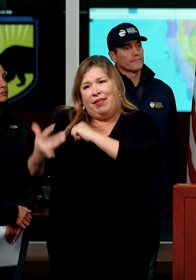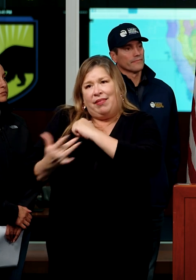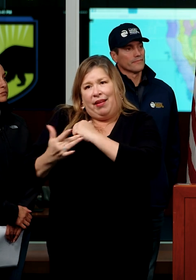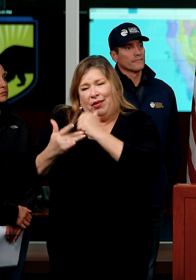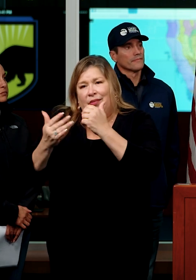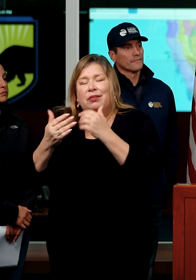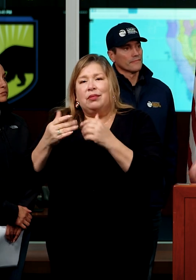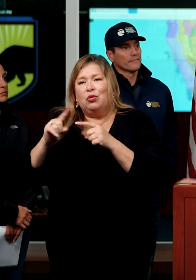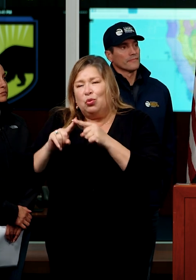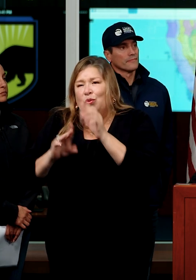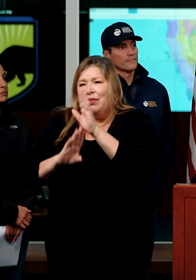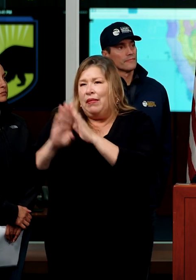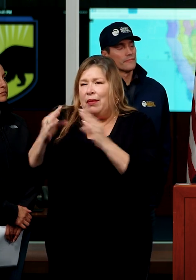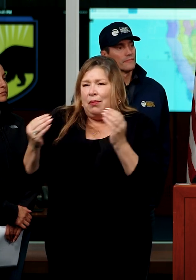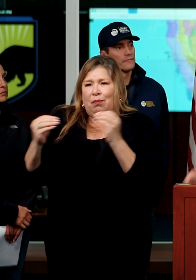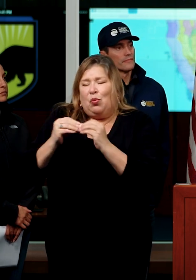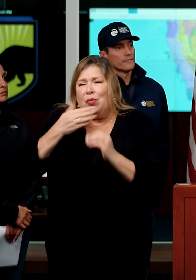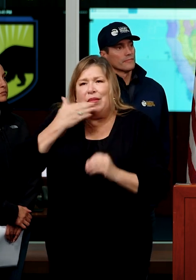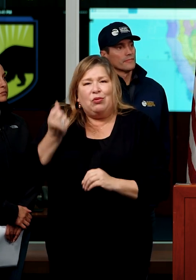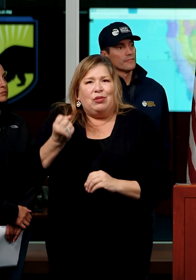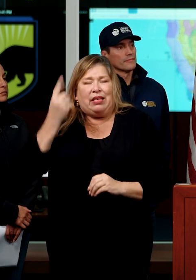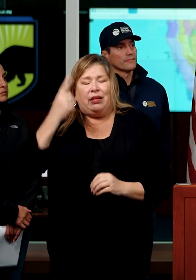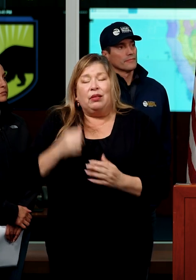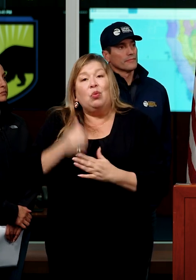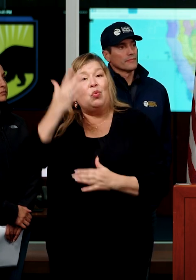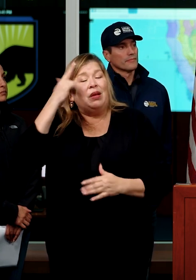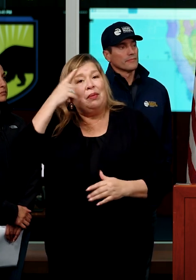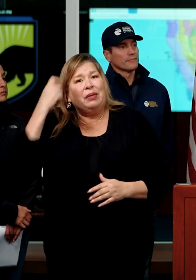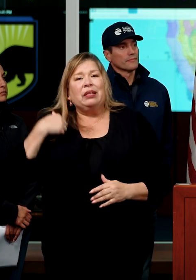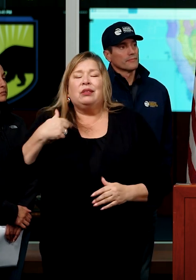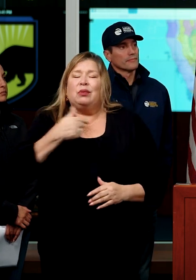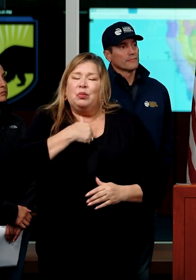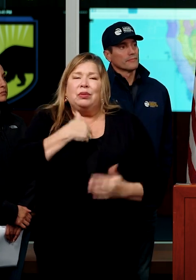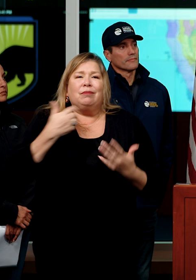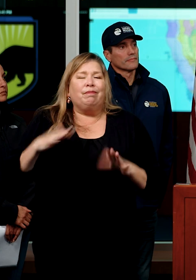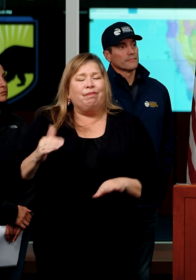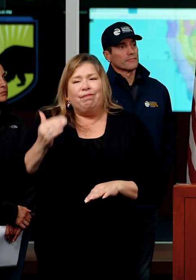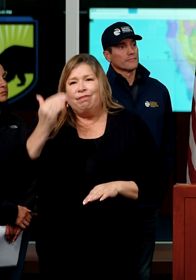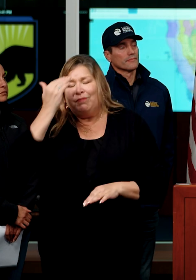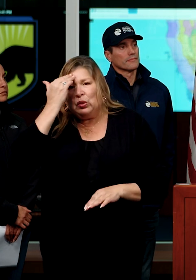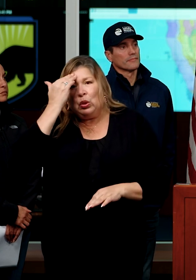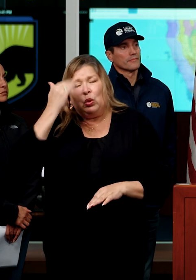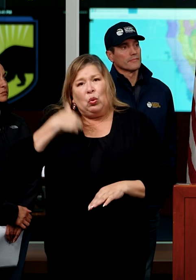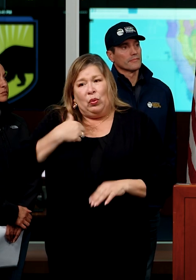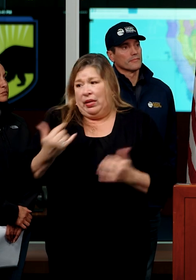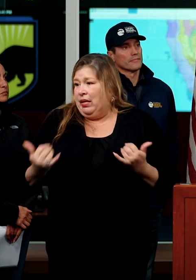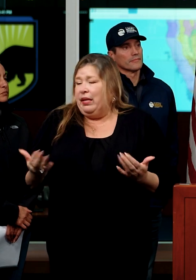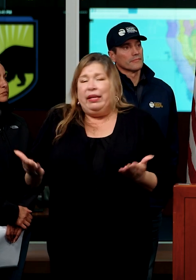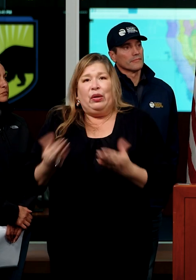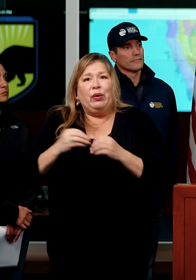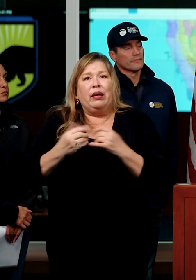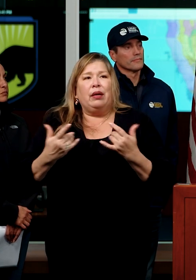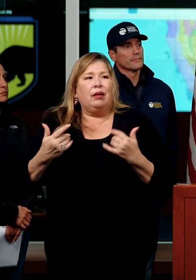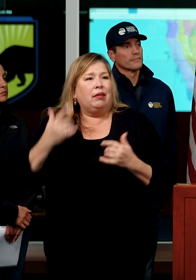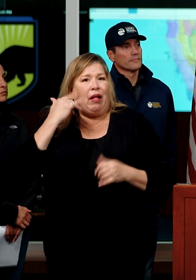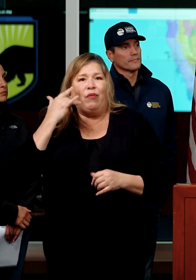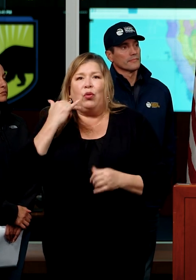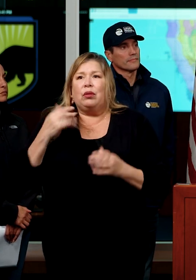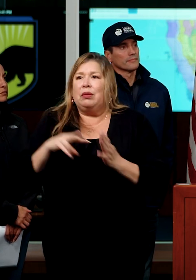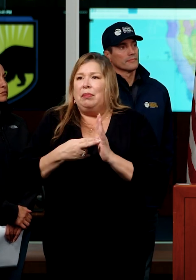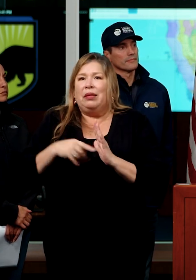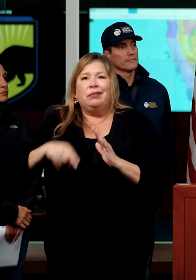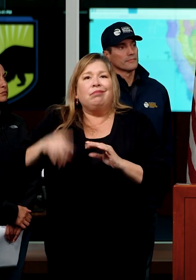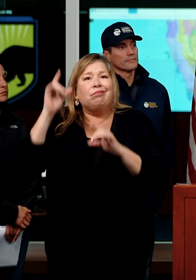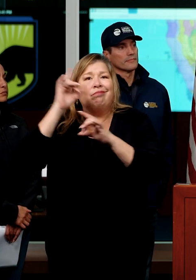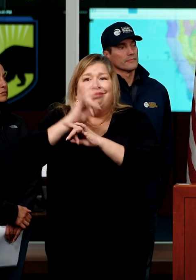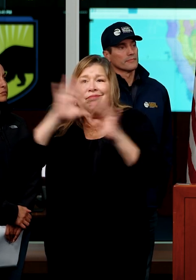and developing a deeper consciousness. Because we are deeply mindful of living in this new normal of extremes.